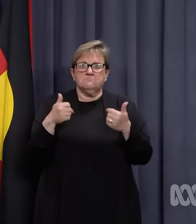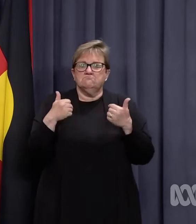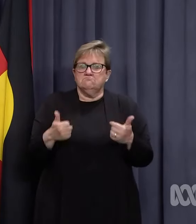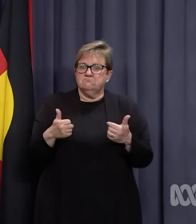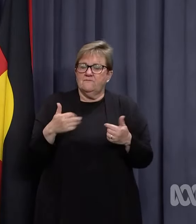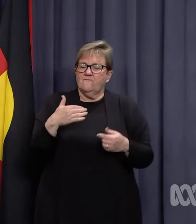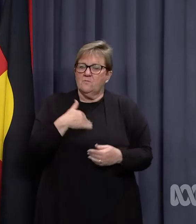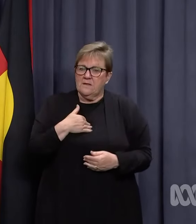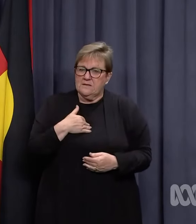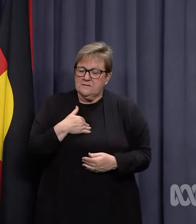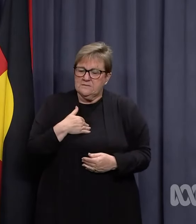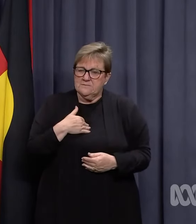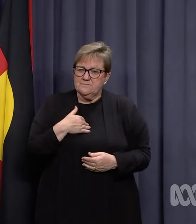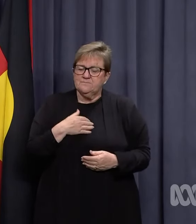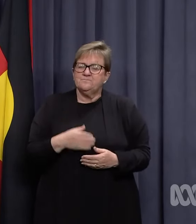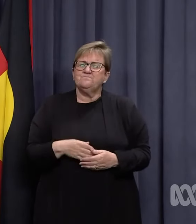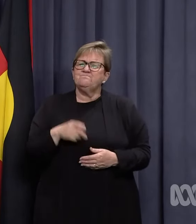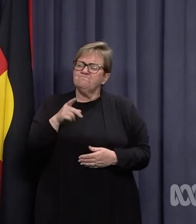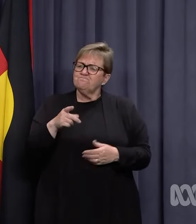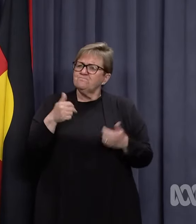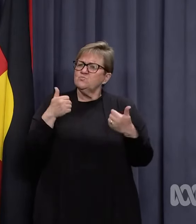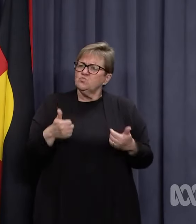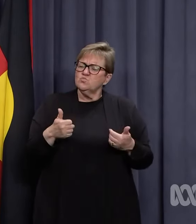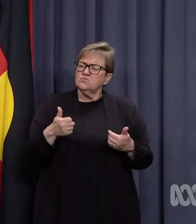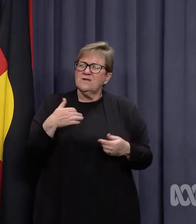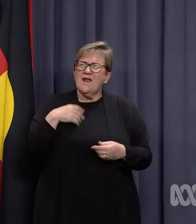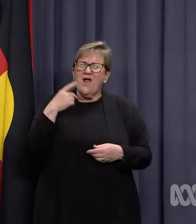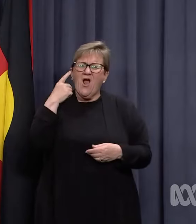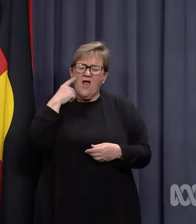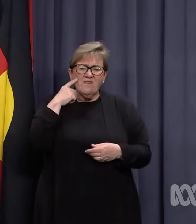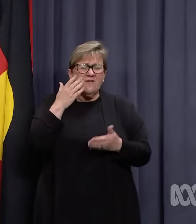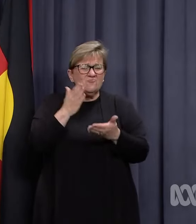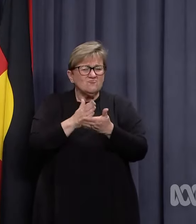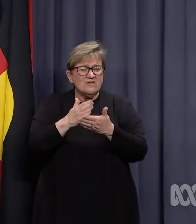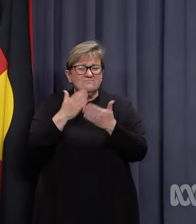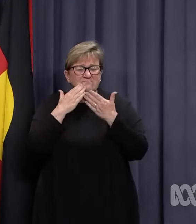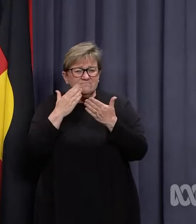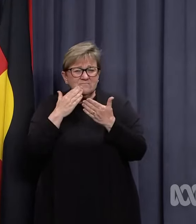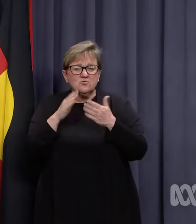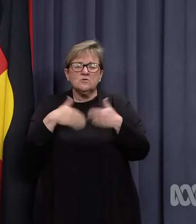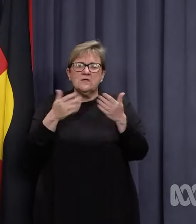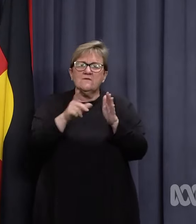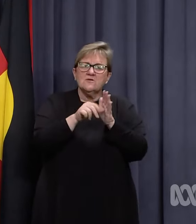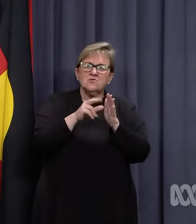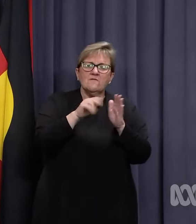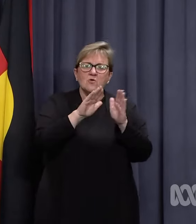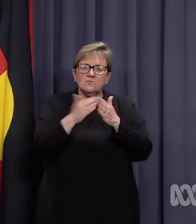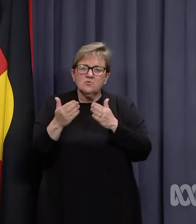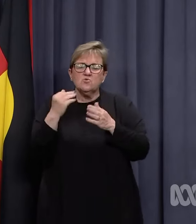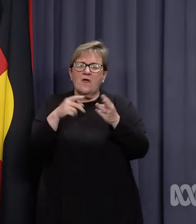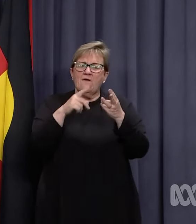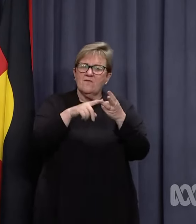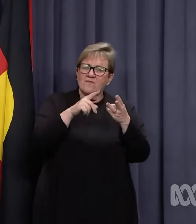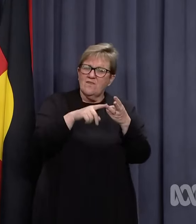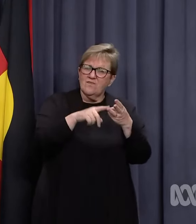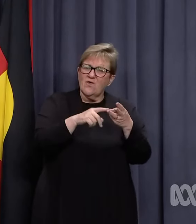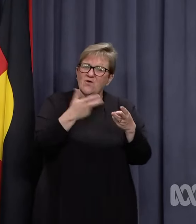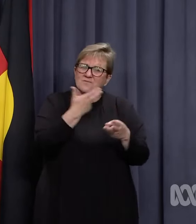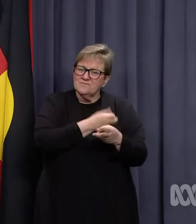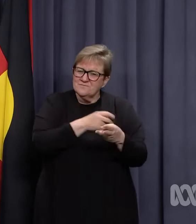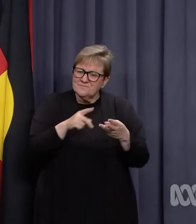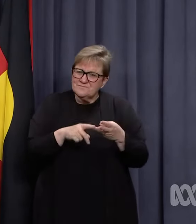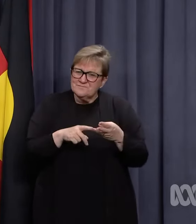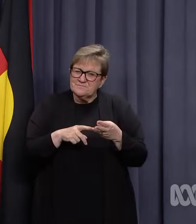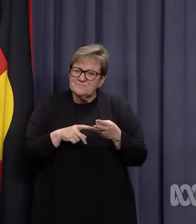figure for me. So that is very good, and I think it is testament to providing time for the community to have their third booster